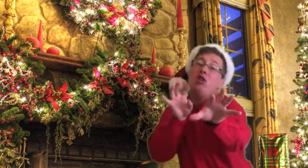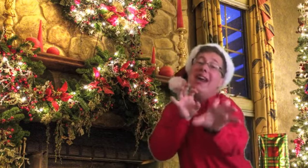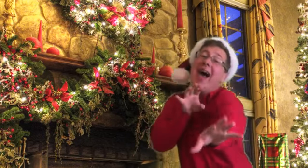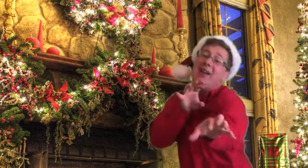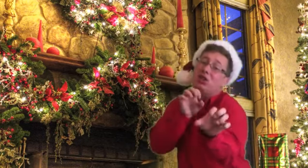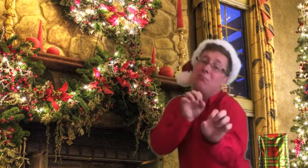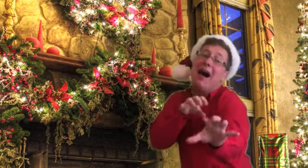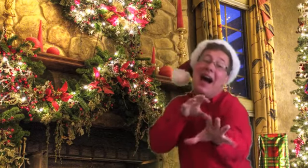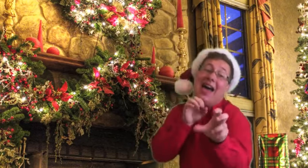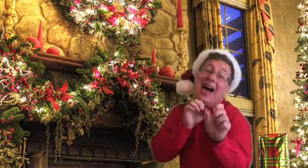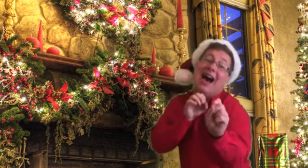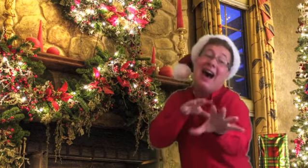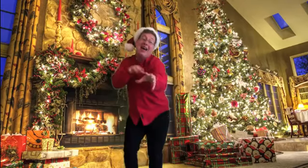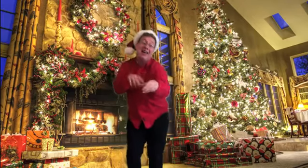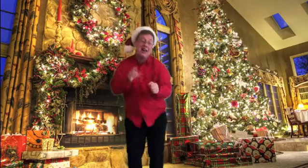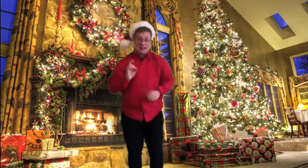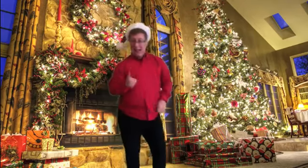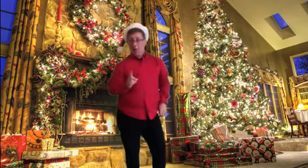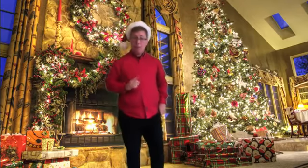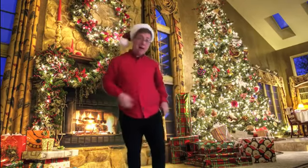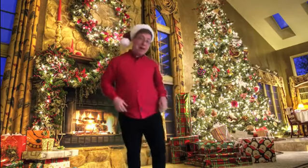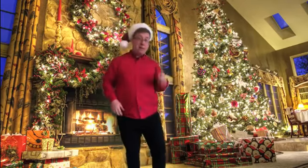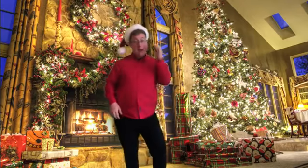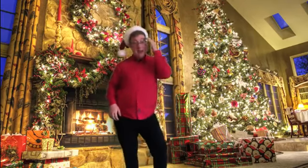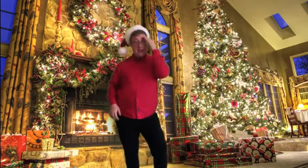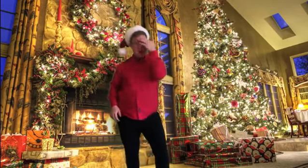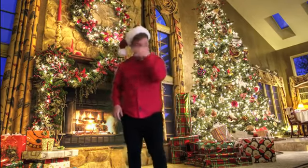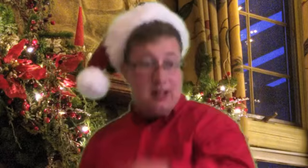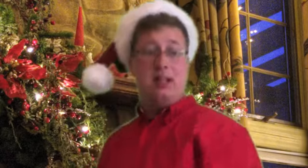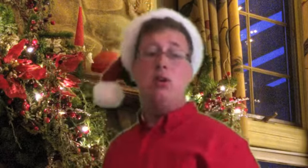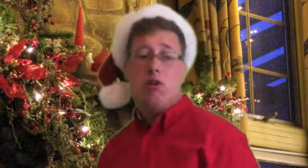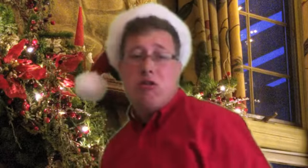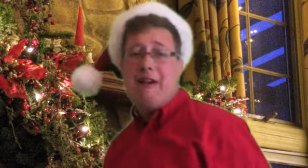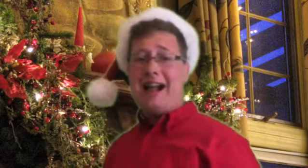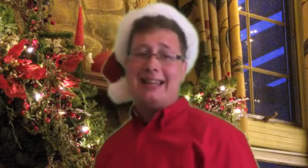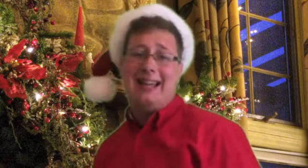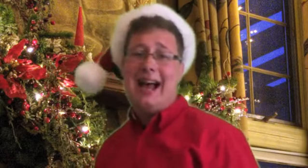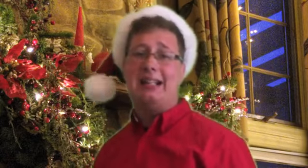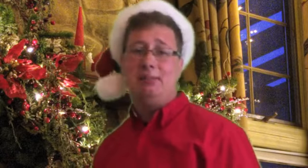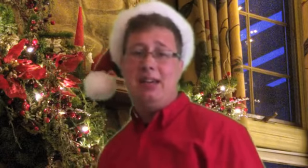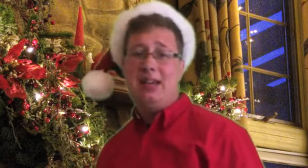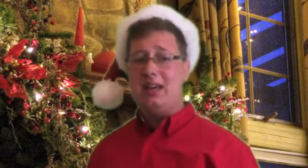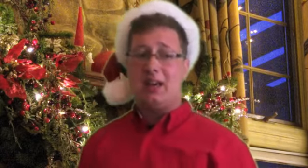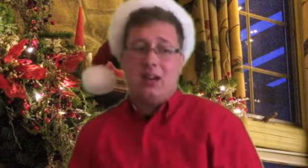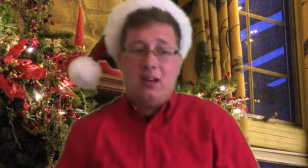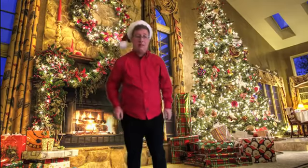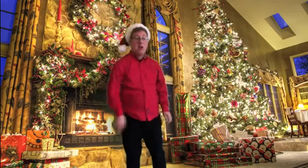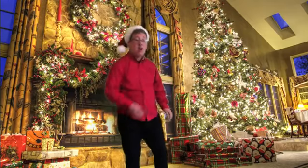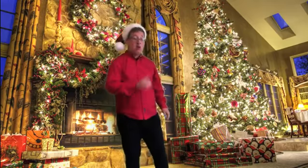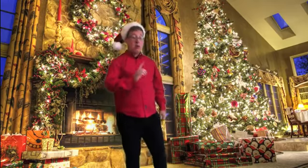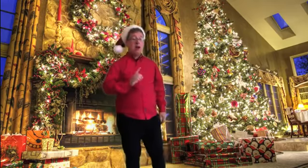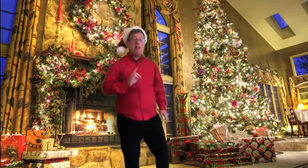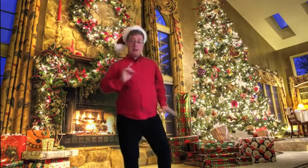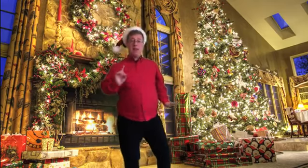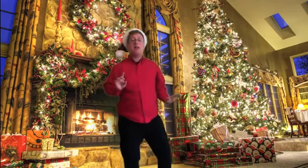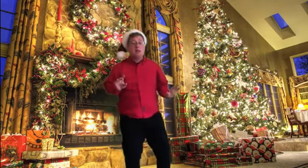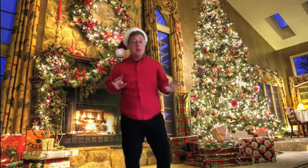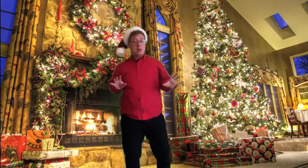catch my eye Tell me baby, do you recognize me? Well it's been a